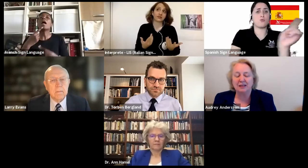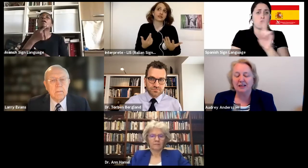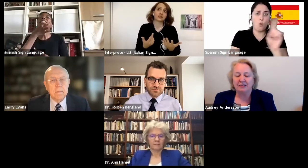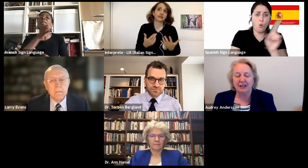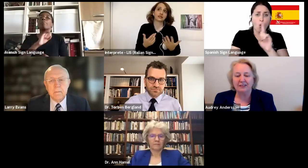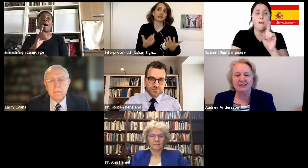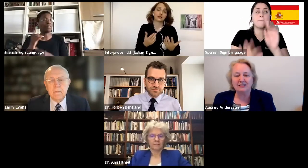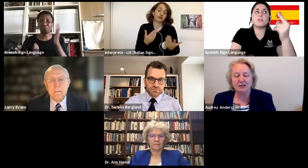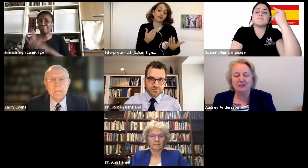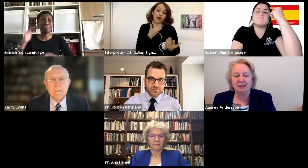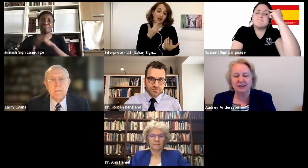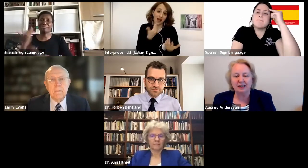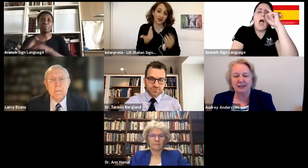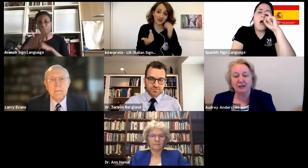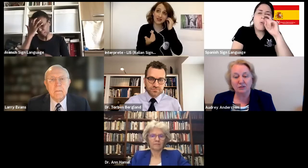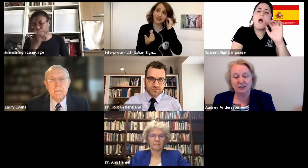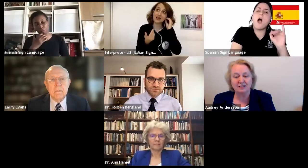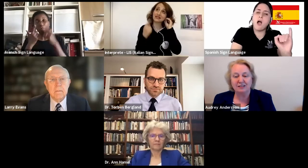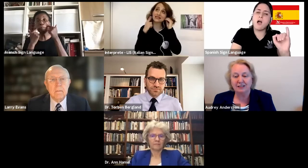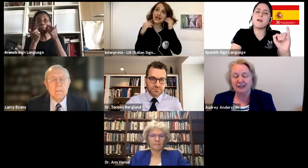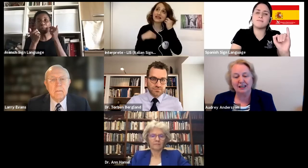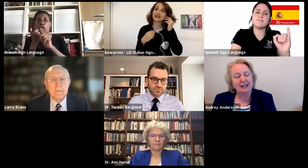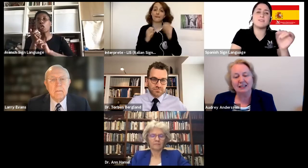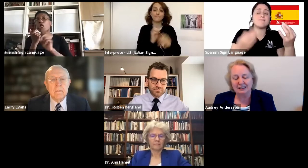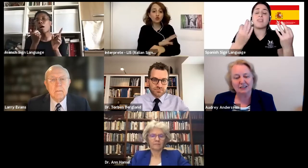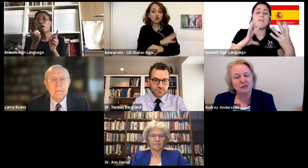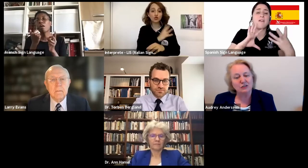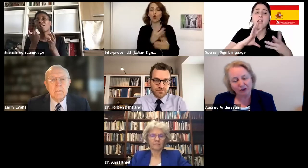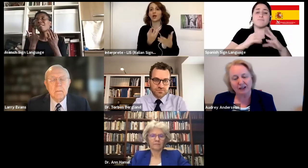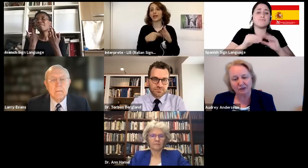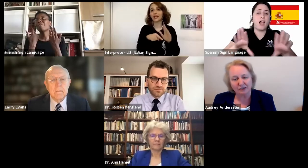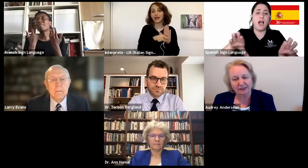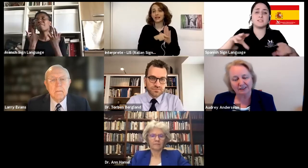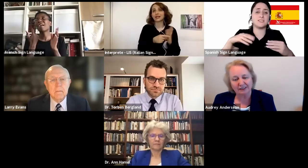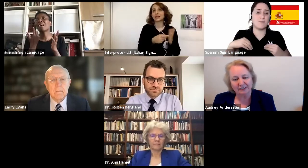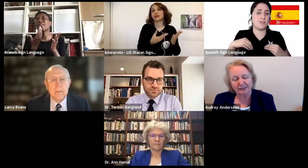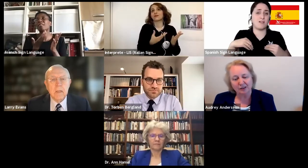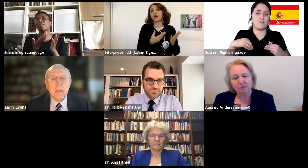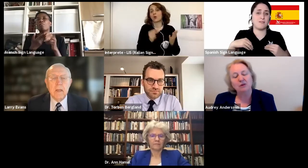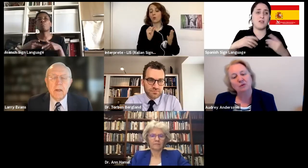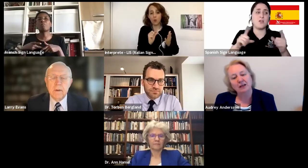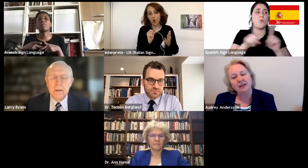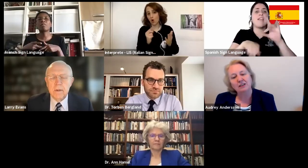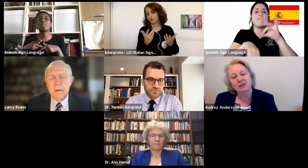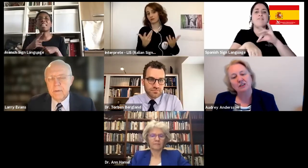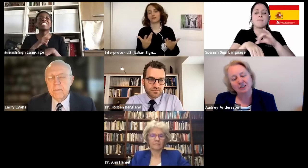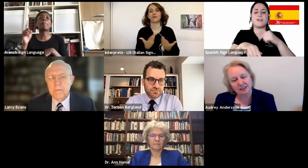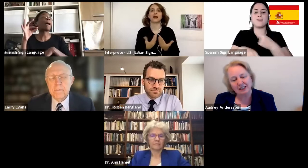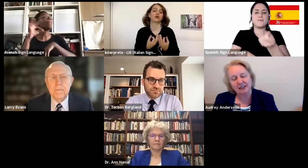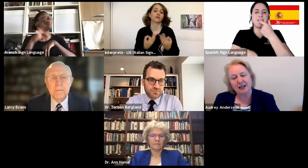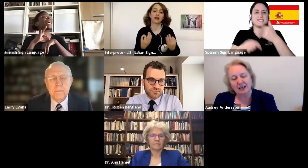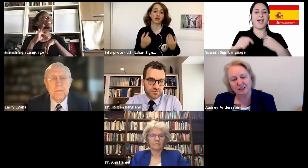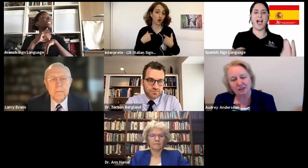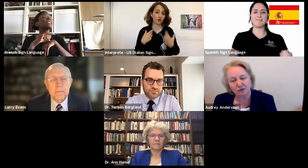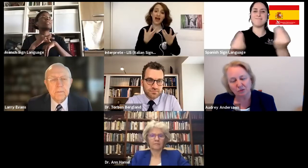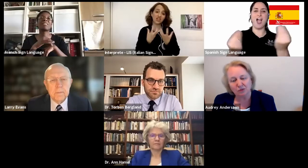accept that this is not something that you just, like an illness, you get over. But you learn to